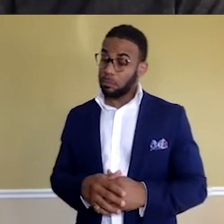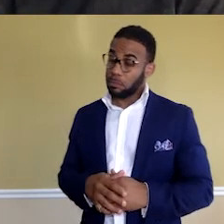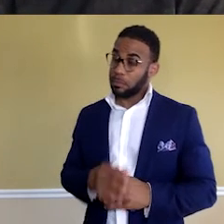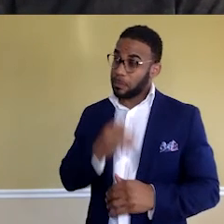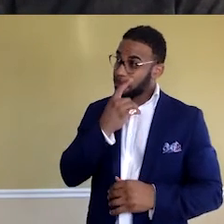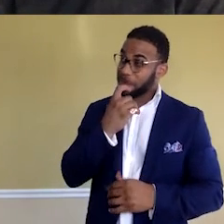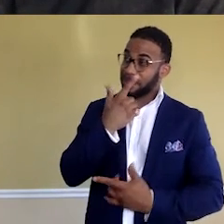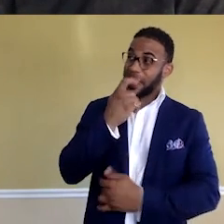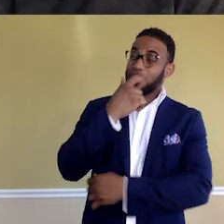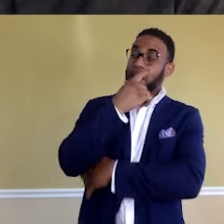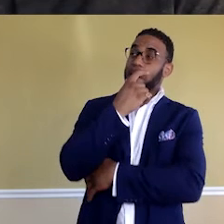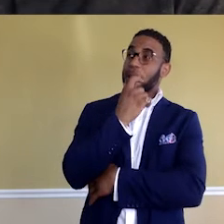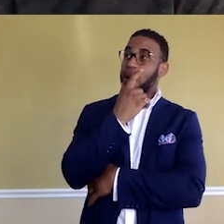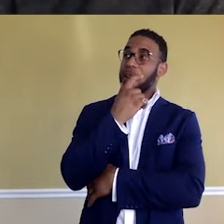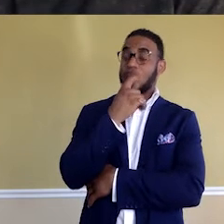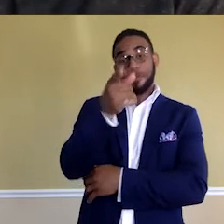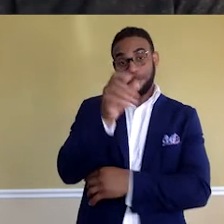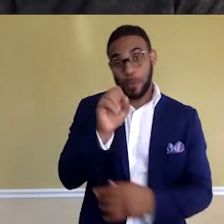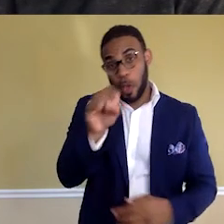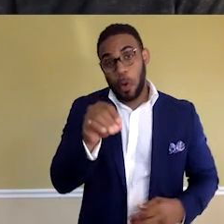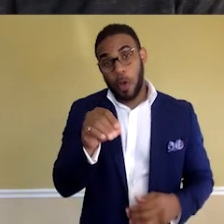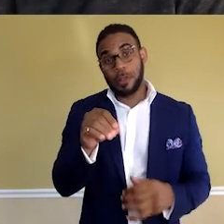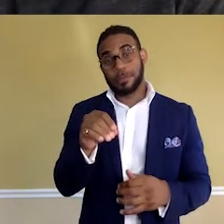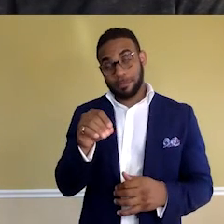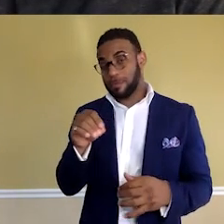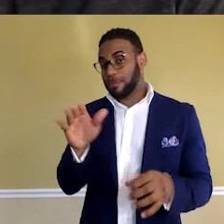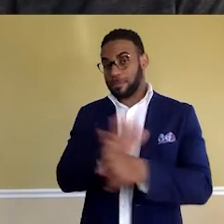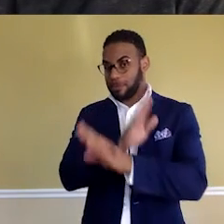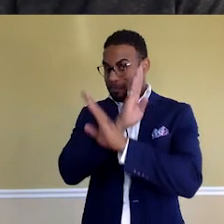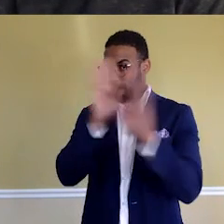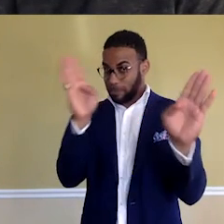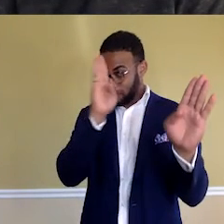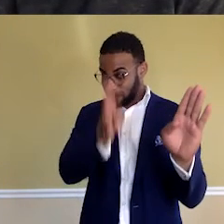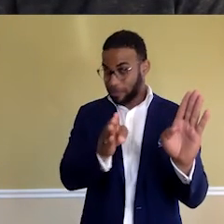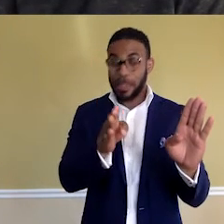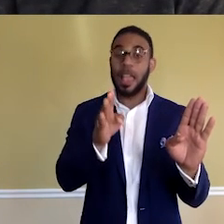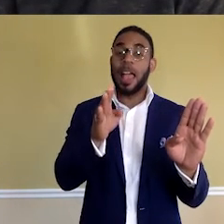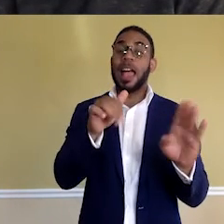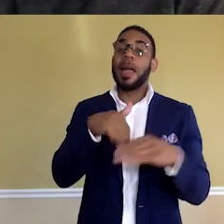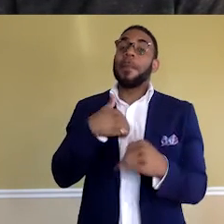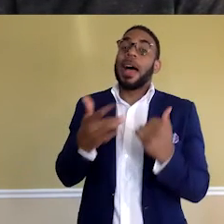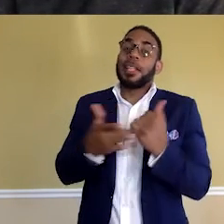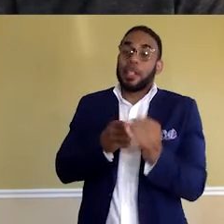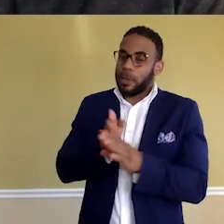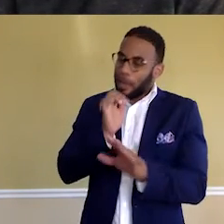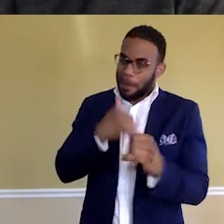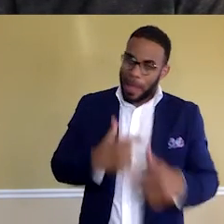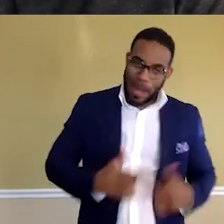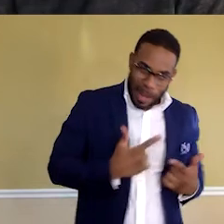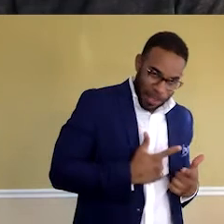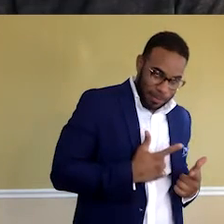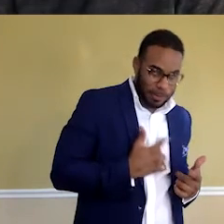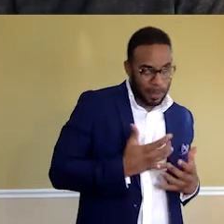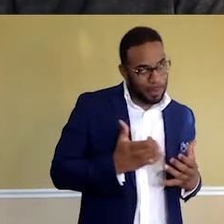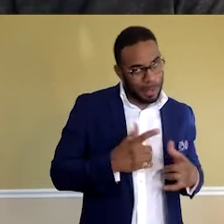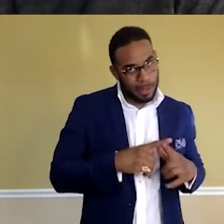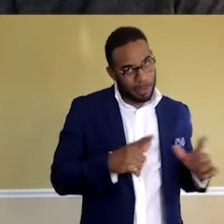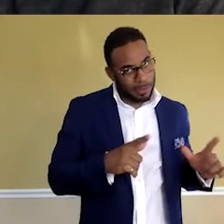Interesting. So, full transparency, I, in my tech career, not in my life, because I've got a lot of stories I can tell you about life,